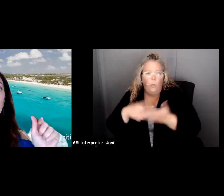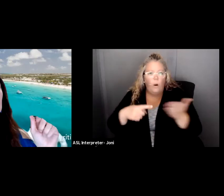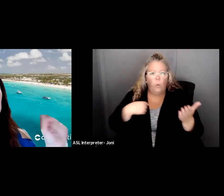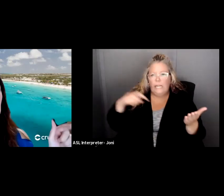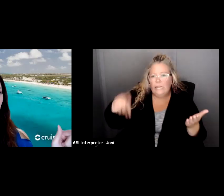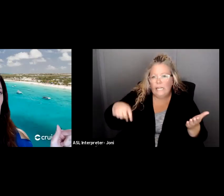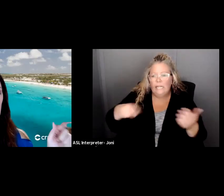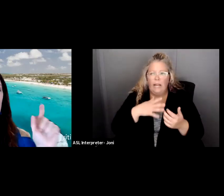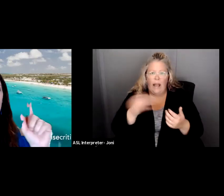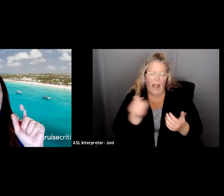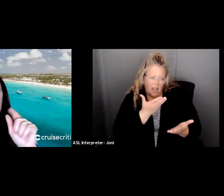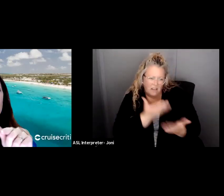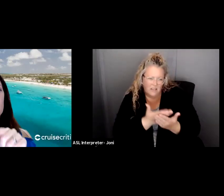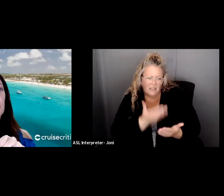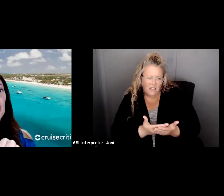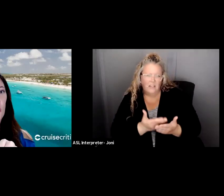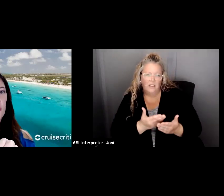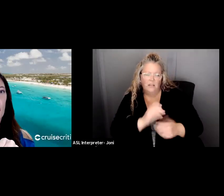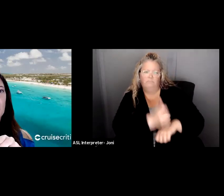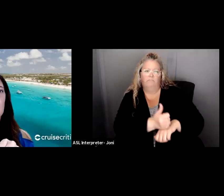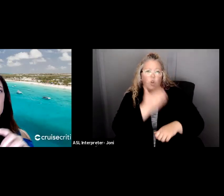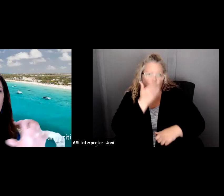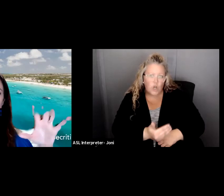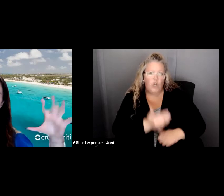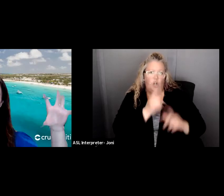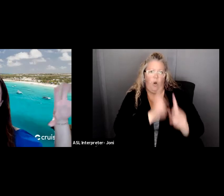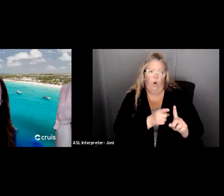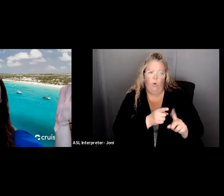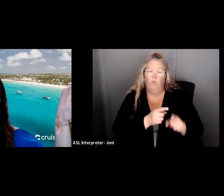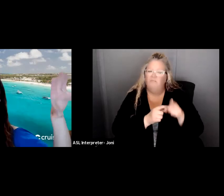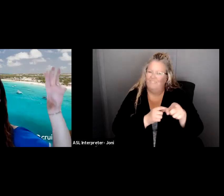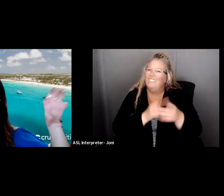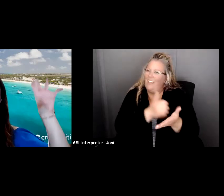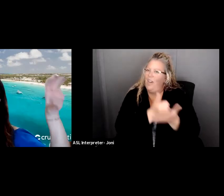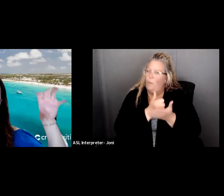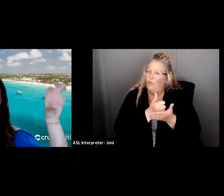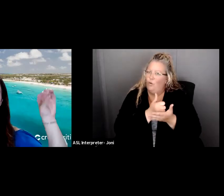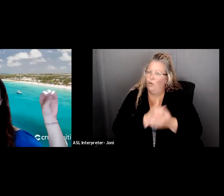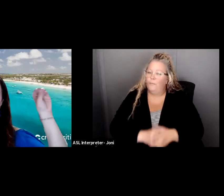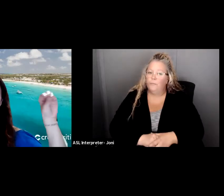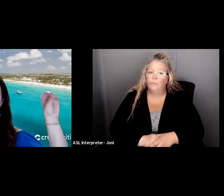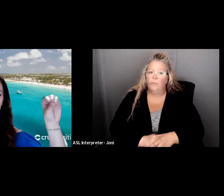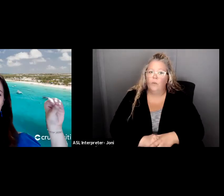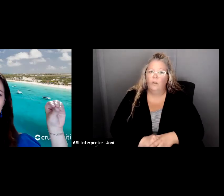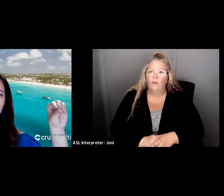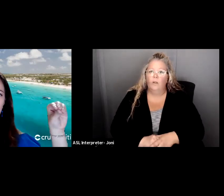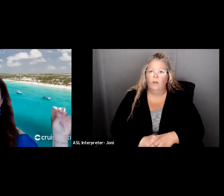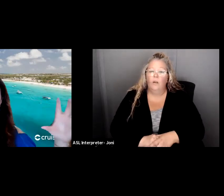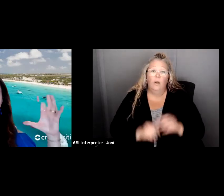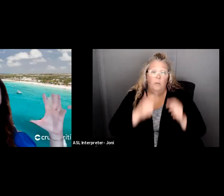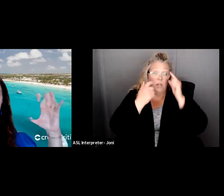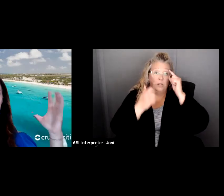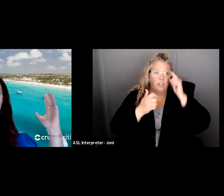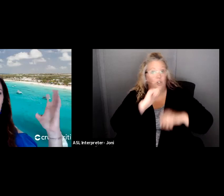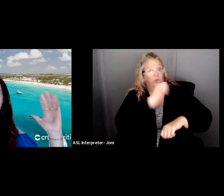that these goals are good goals. This is very helpful because you're going from, you know, you go from the goals, setting something really specific and